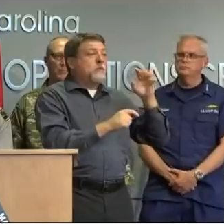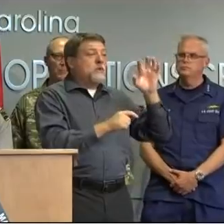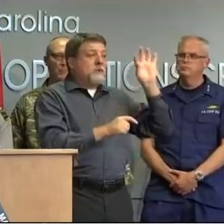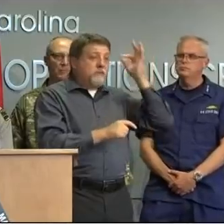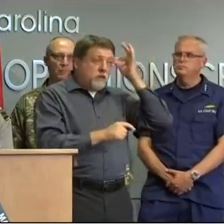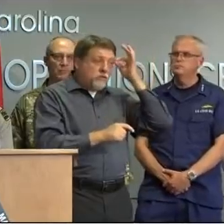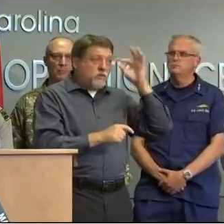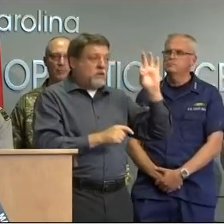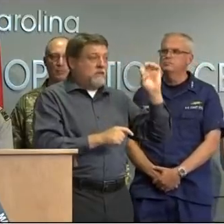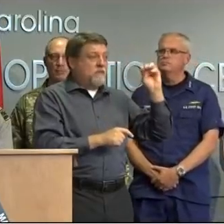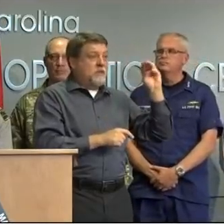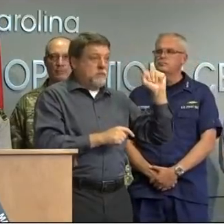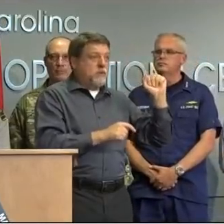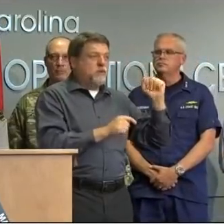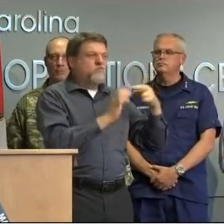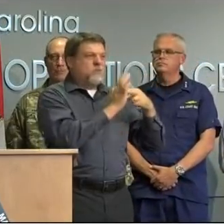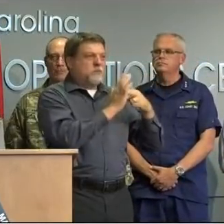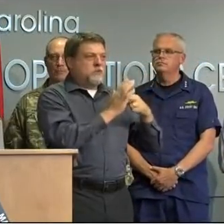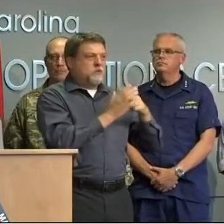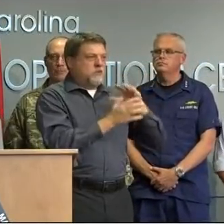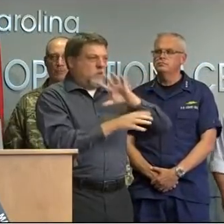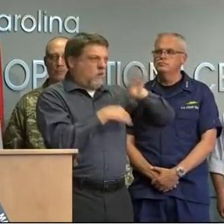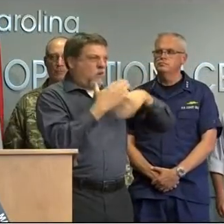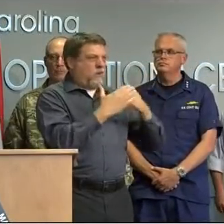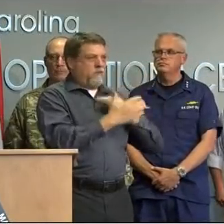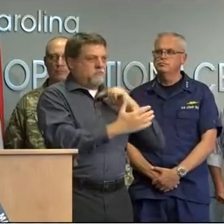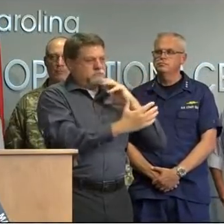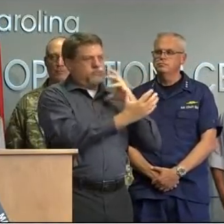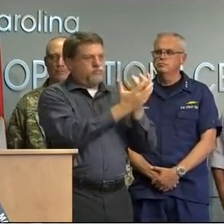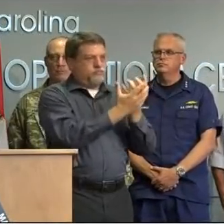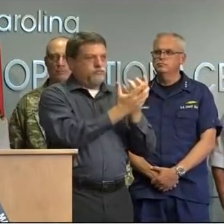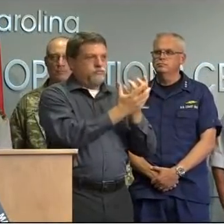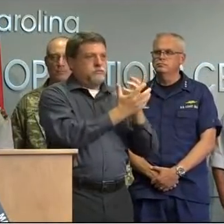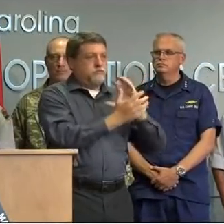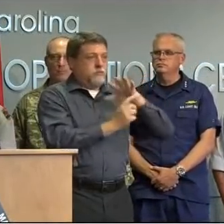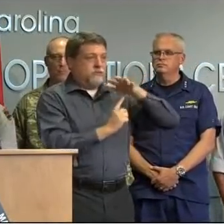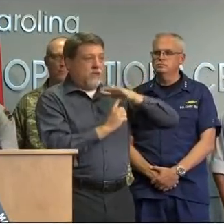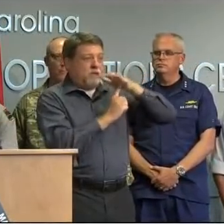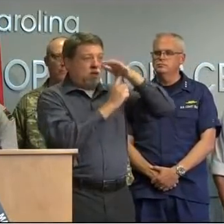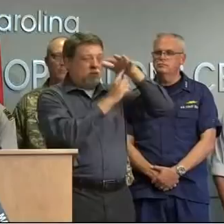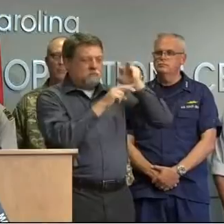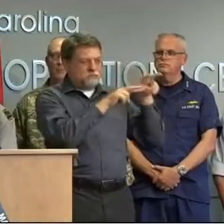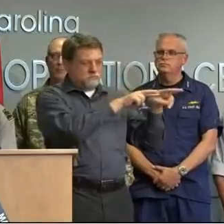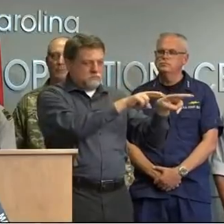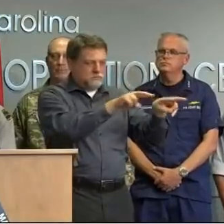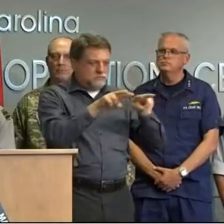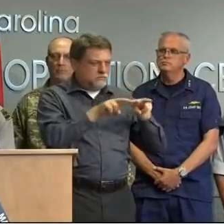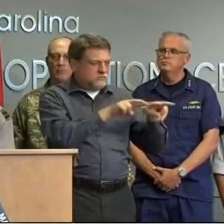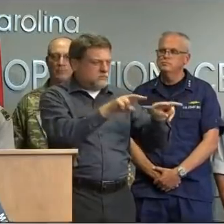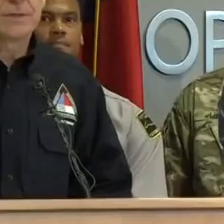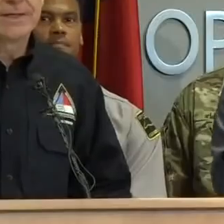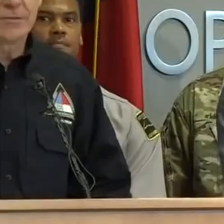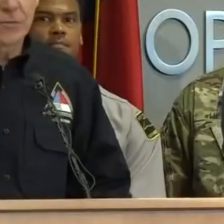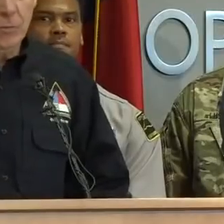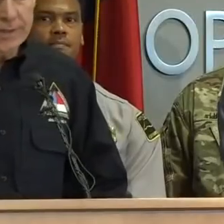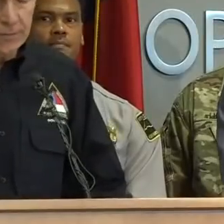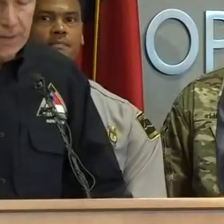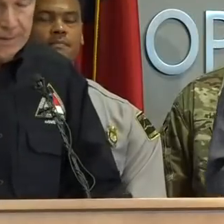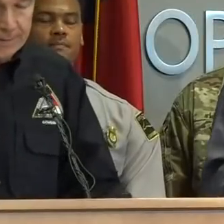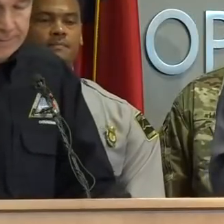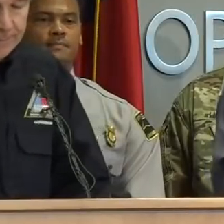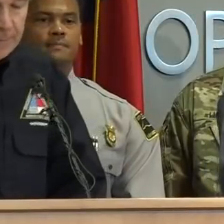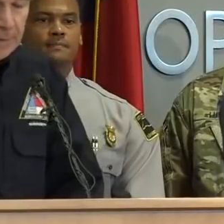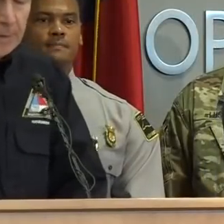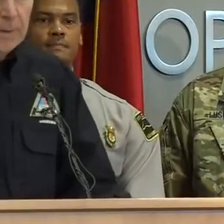officer with FEMA we were able to get into the air and see significant damage in eastern North